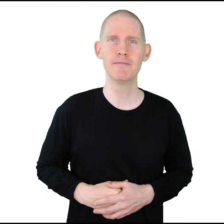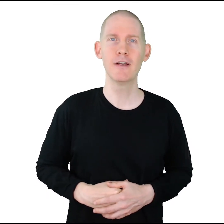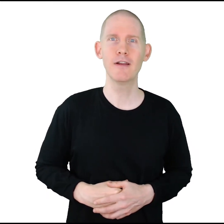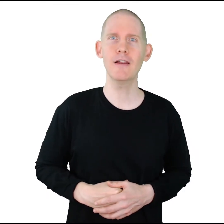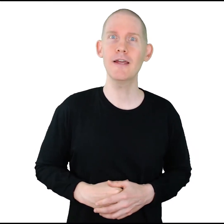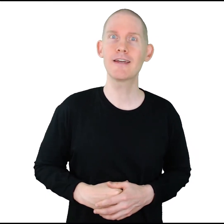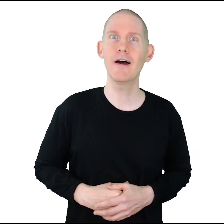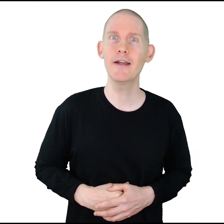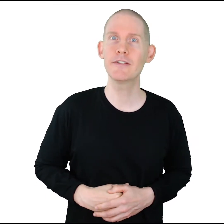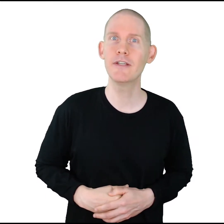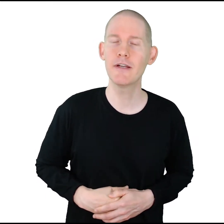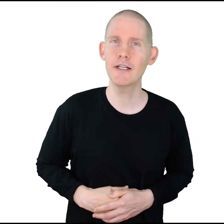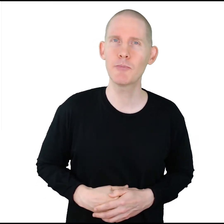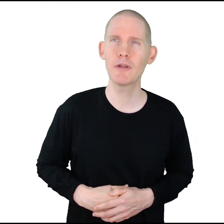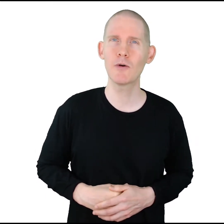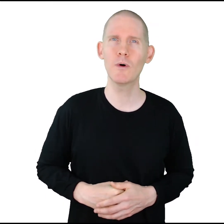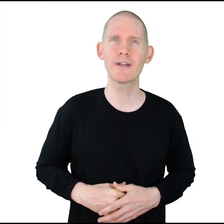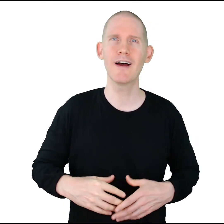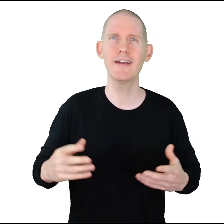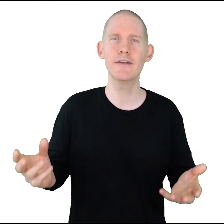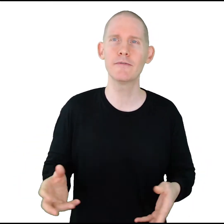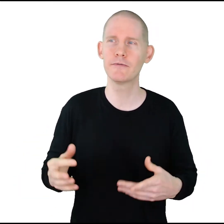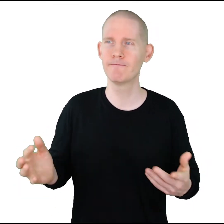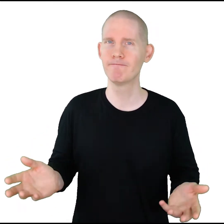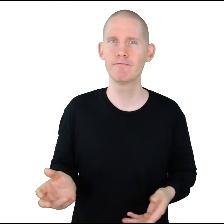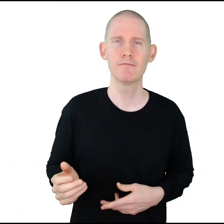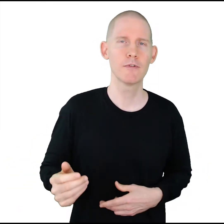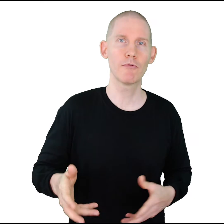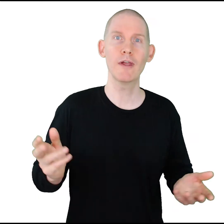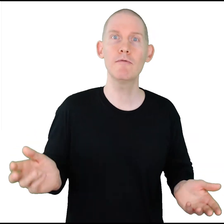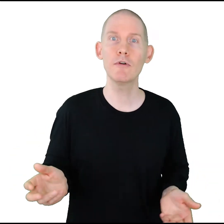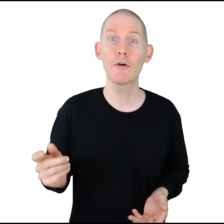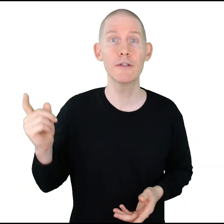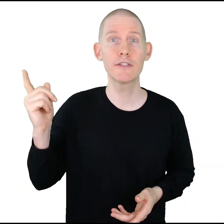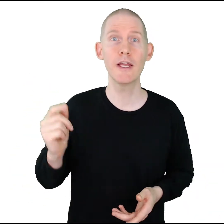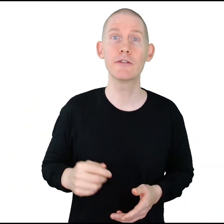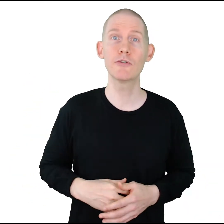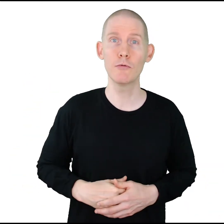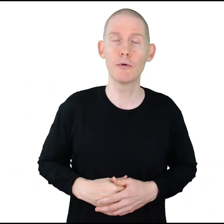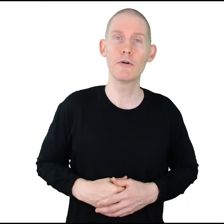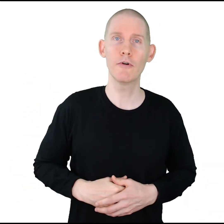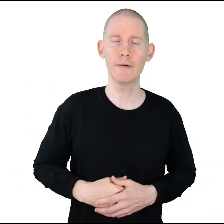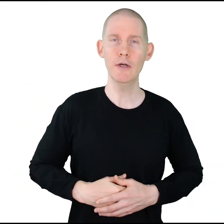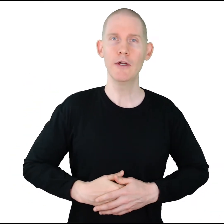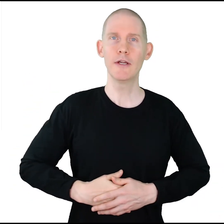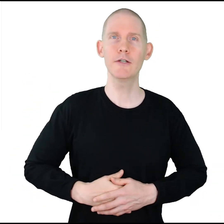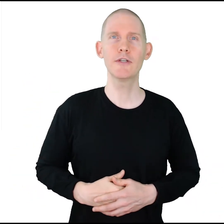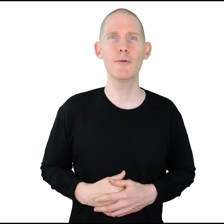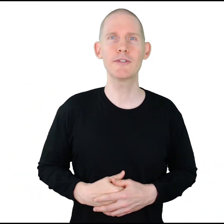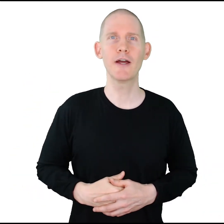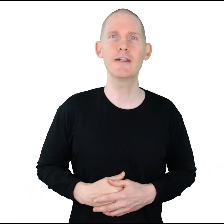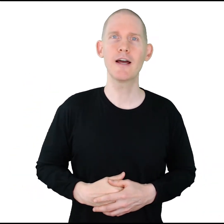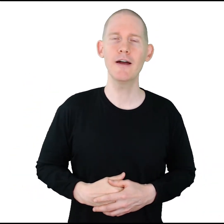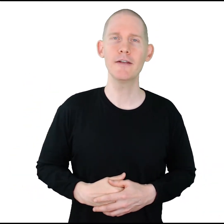Not like kind as in nice, but like what kind of flavor, or in this case, soup. Right. Here's how we sign kind.